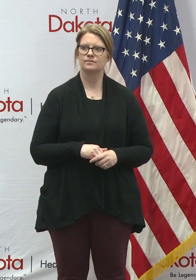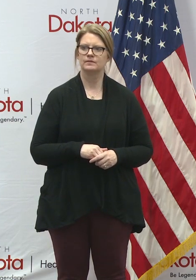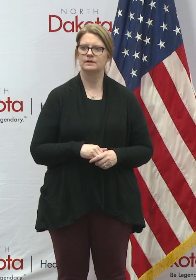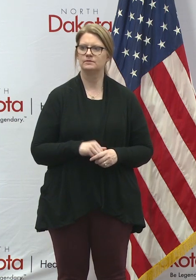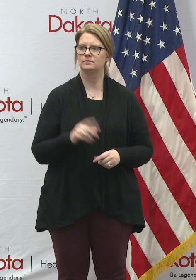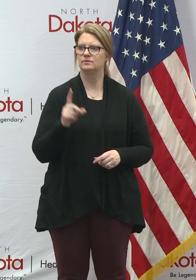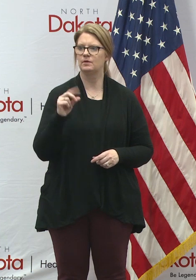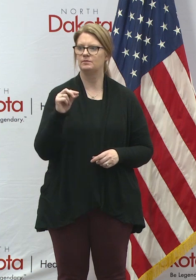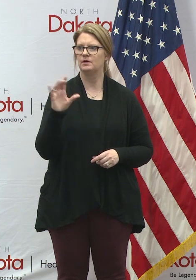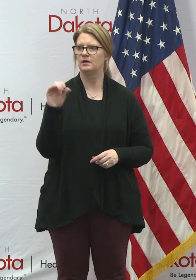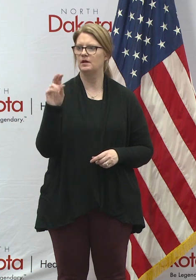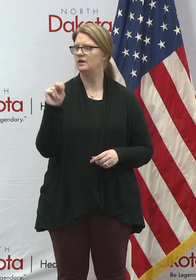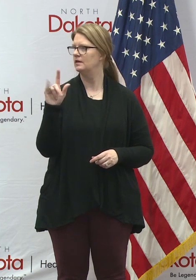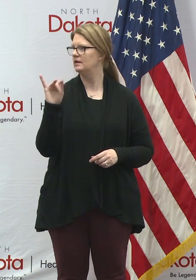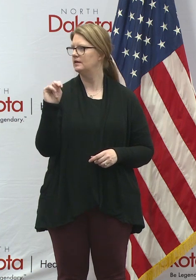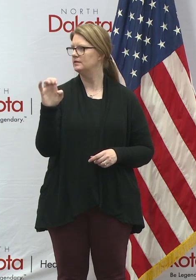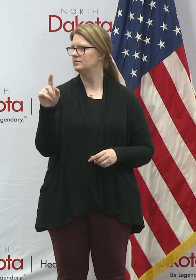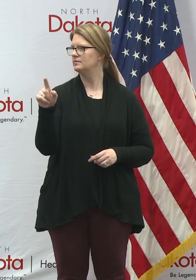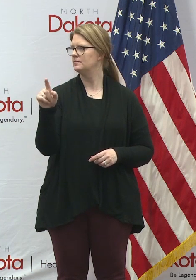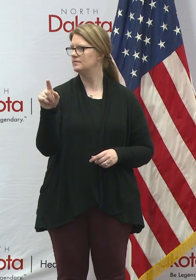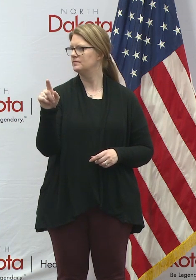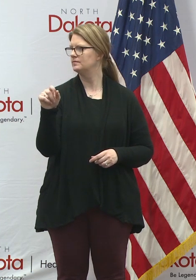One more coming in online and then.